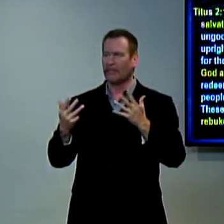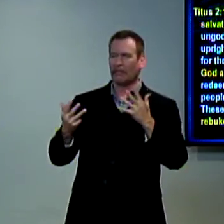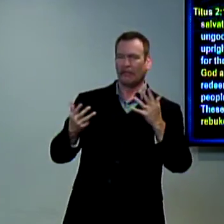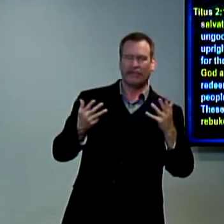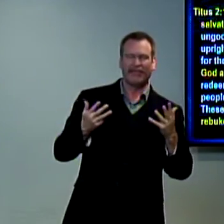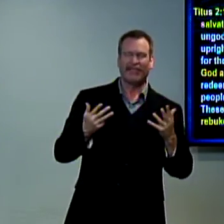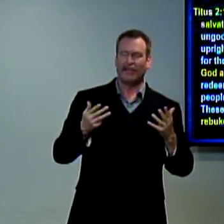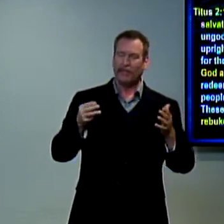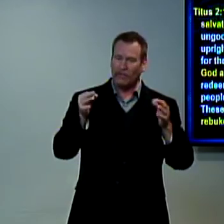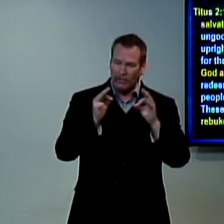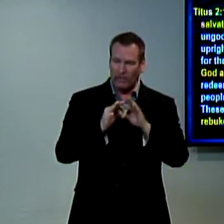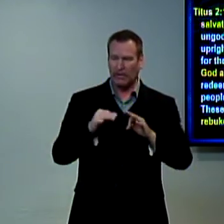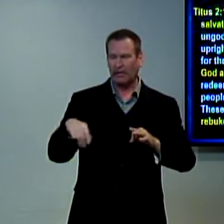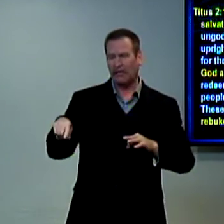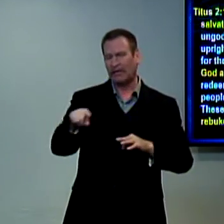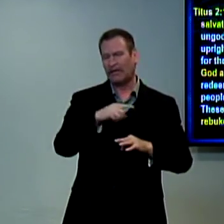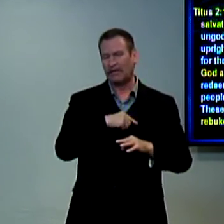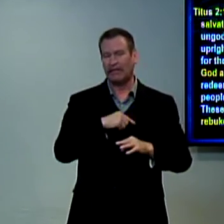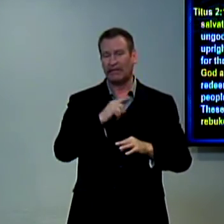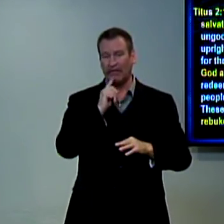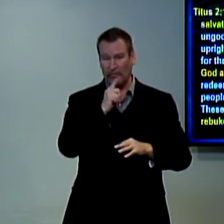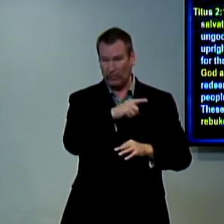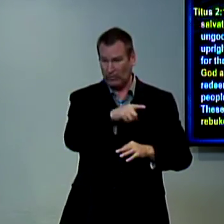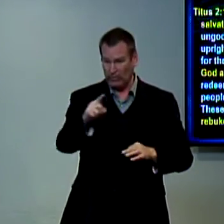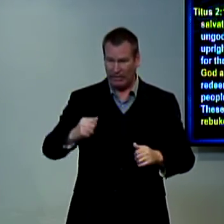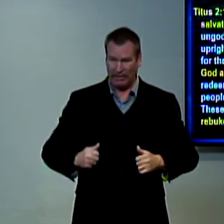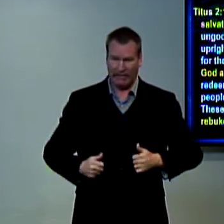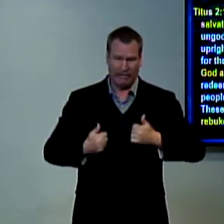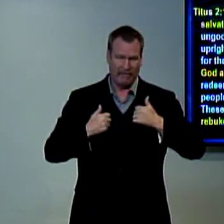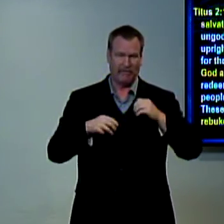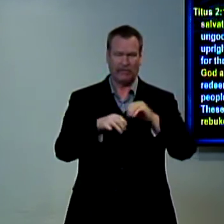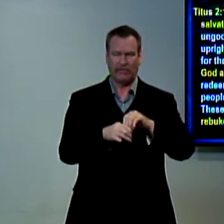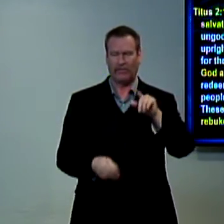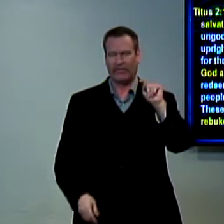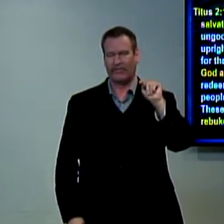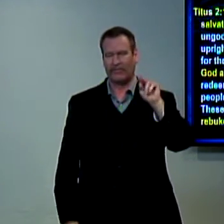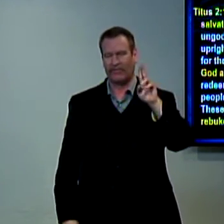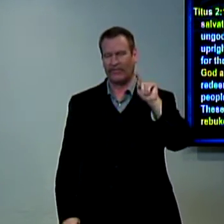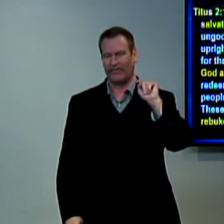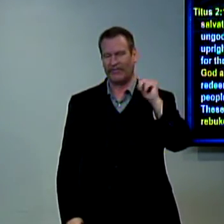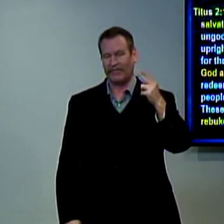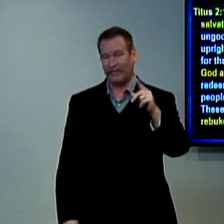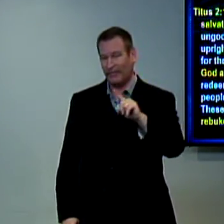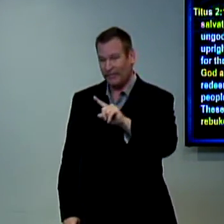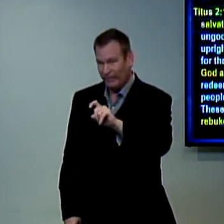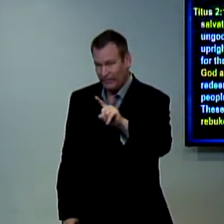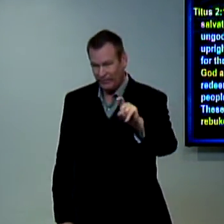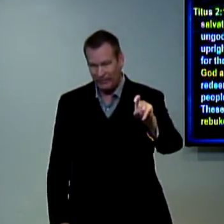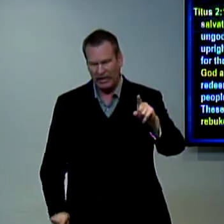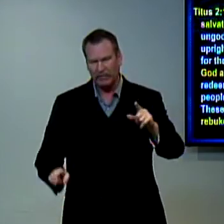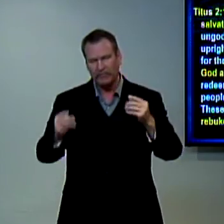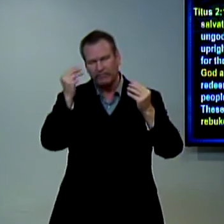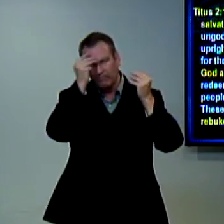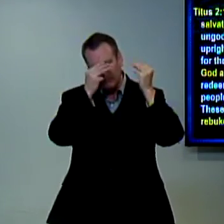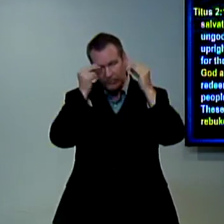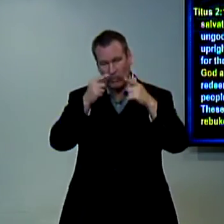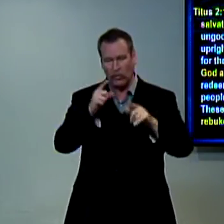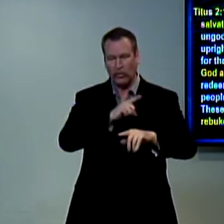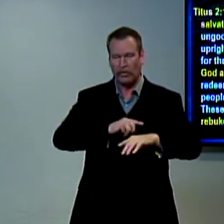it will be illegal for us to do these things so it's important for us right now for all of us in our lives to share this truth do you share the